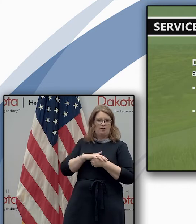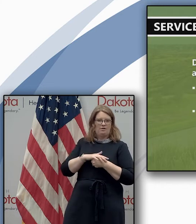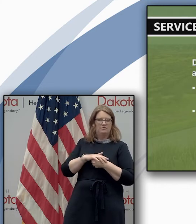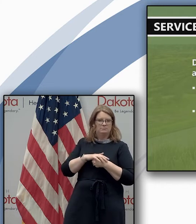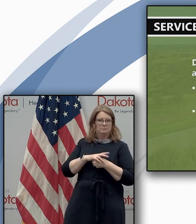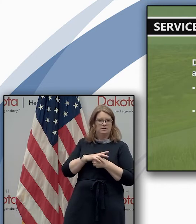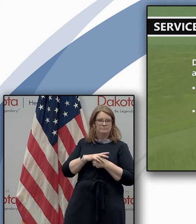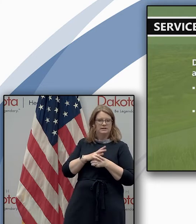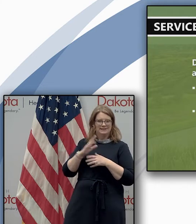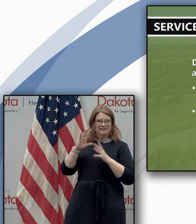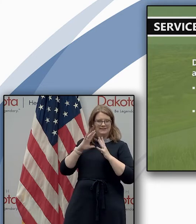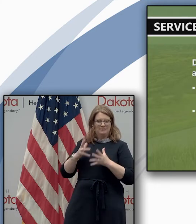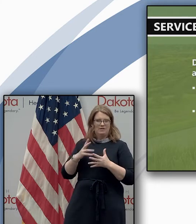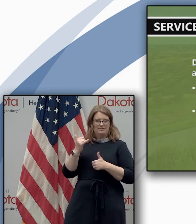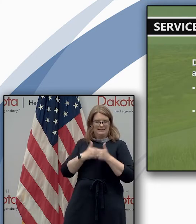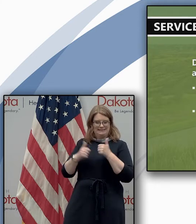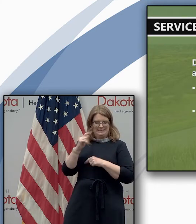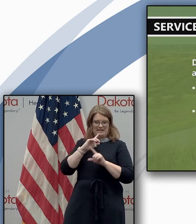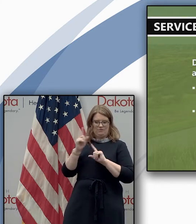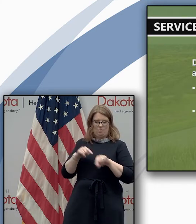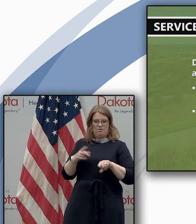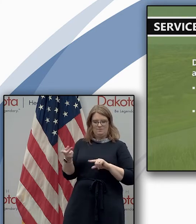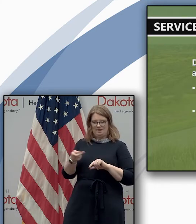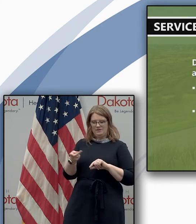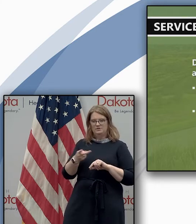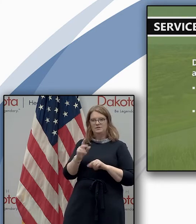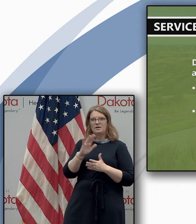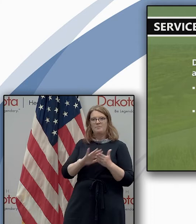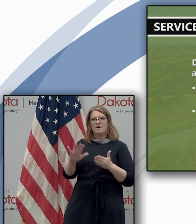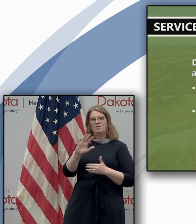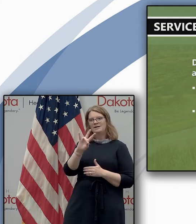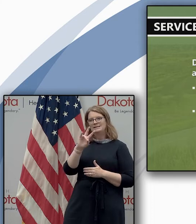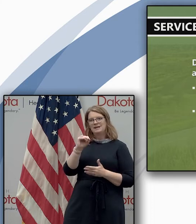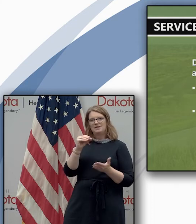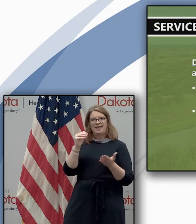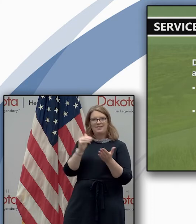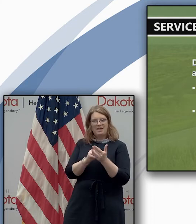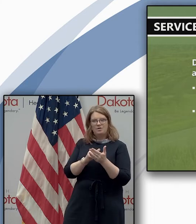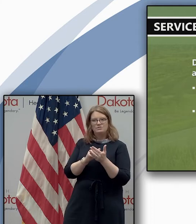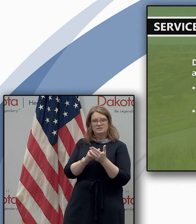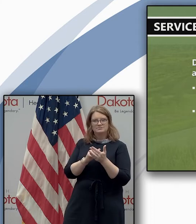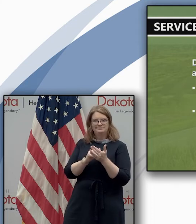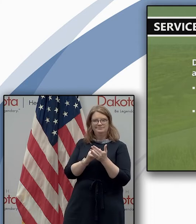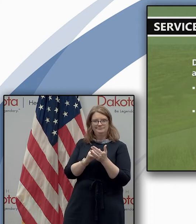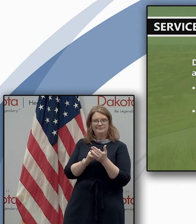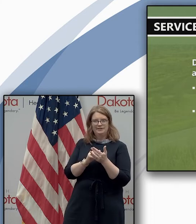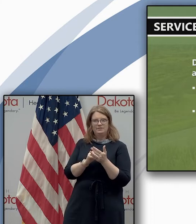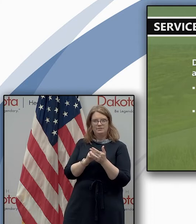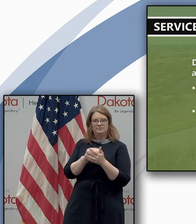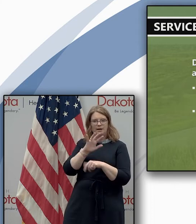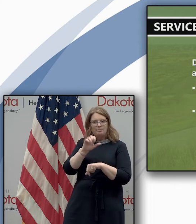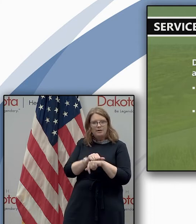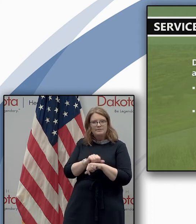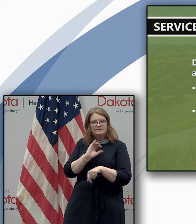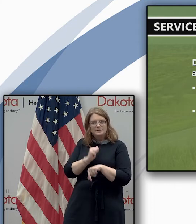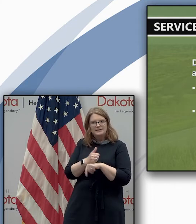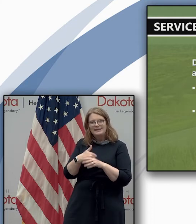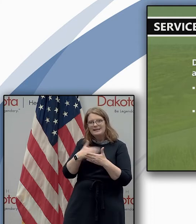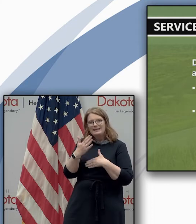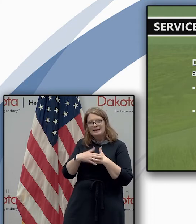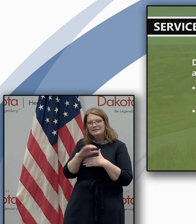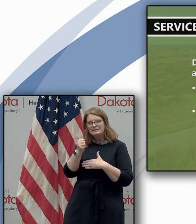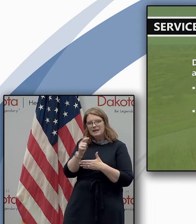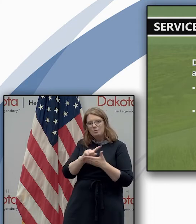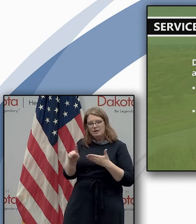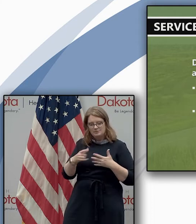executive order but again between those two it's about 70 000 transactions that need to be completed in the next 10 weeks between